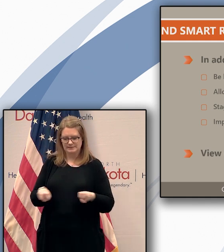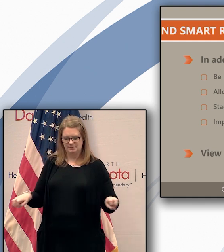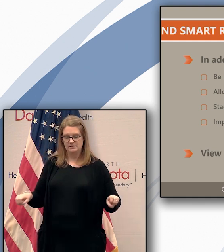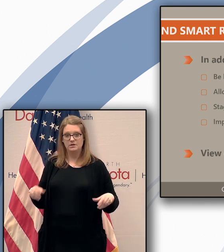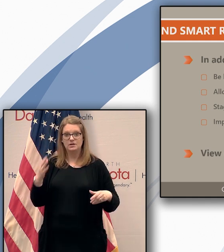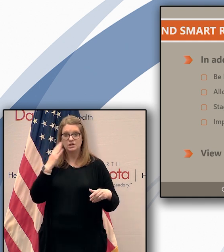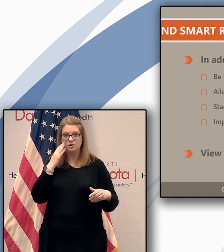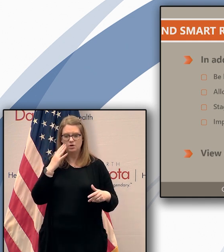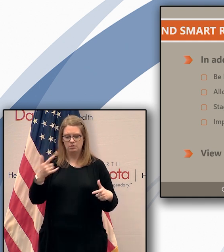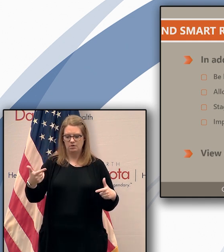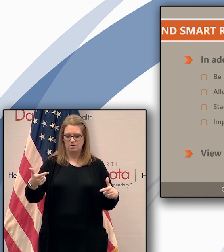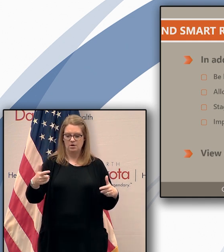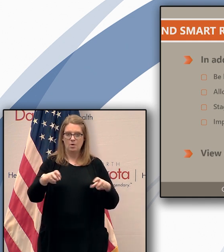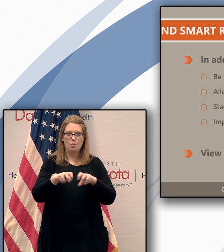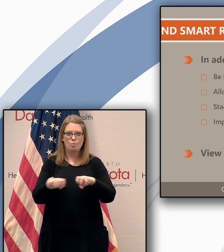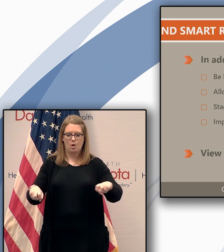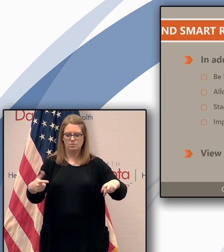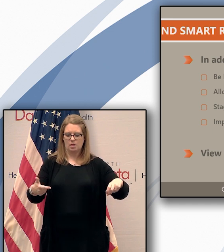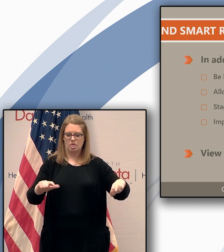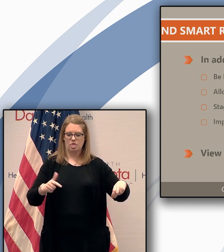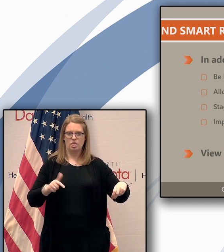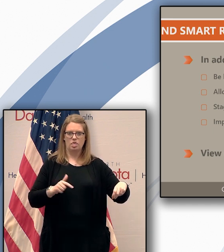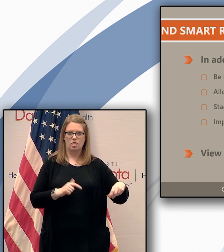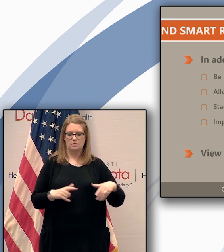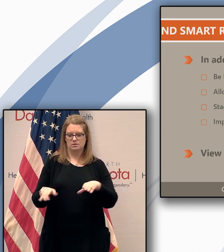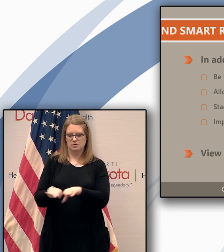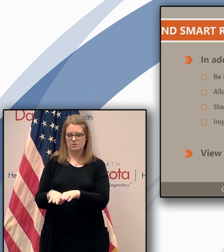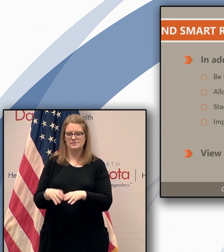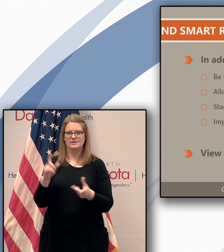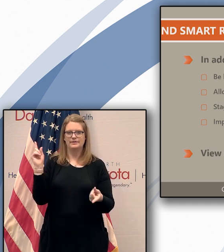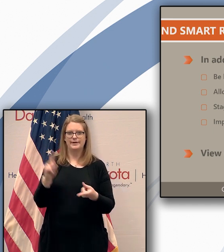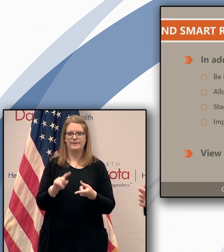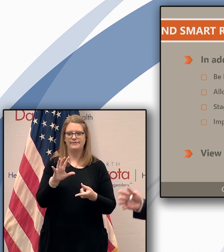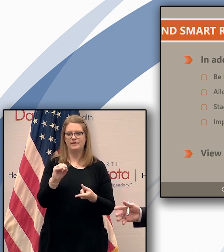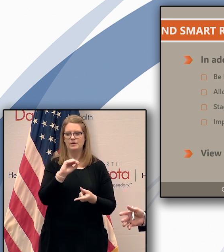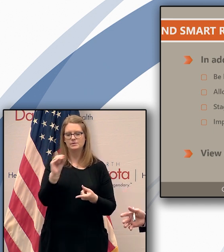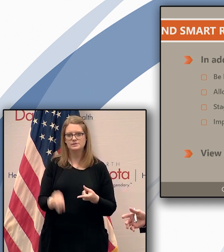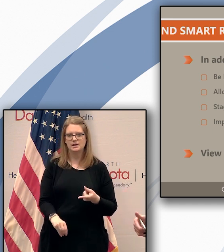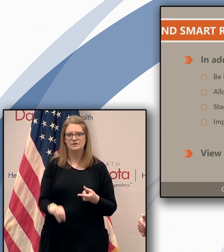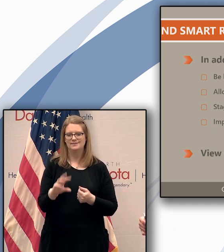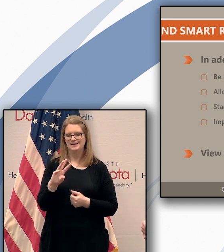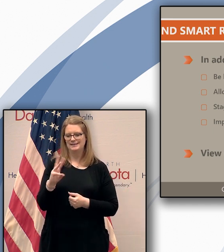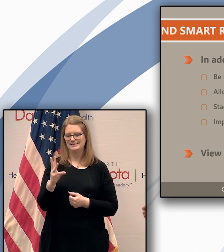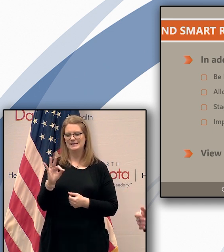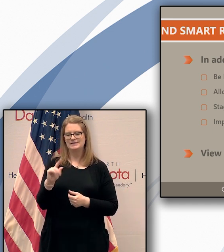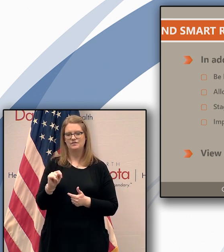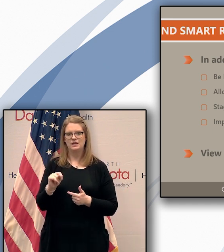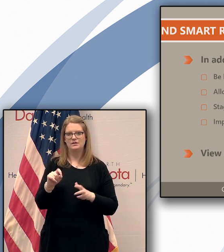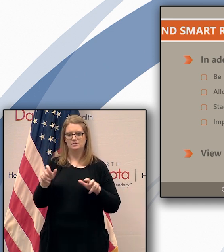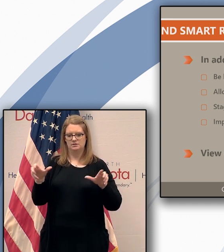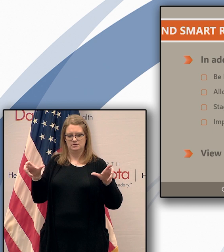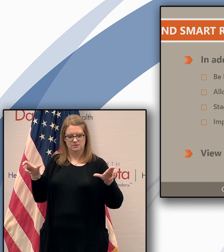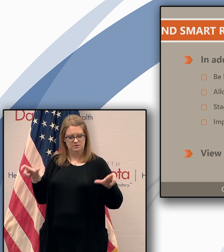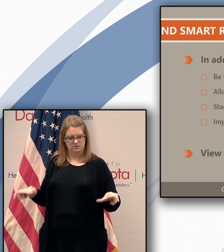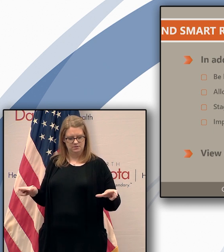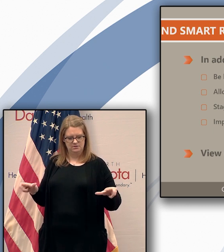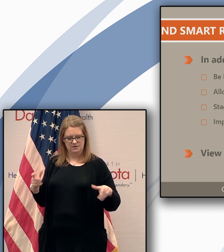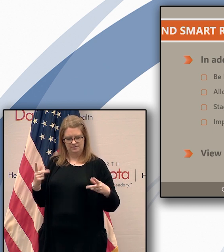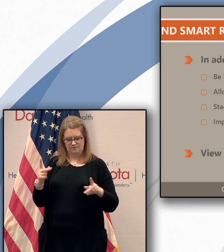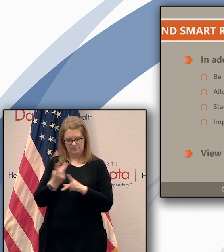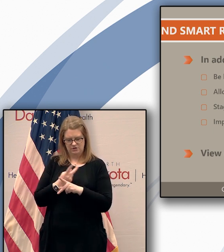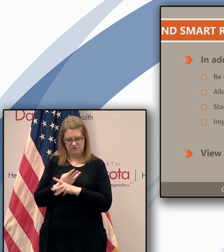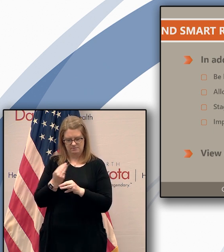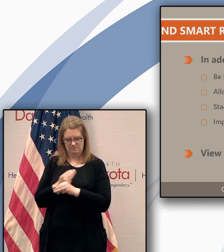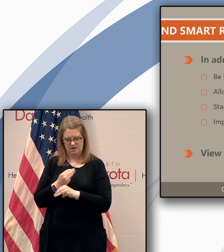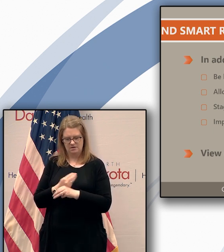every other row, right away you're down to 50%. Then if you've got six feet between people, I think they did the math and said, if